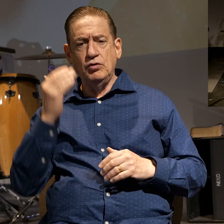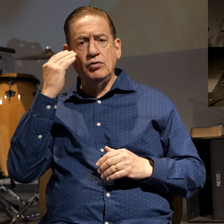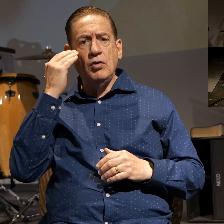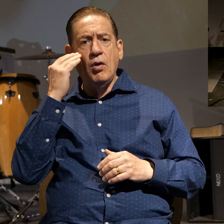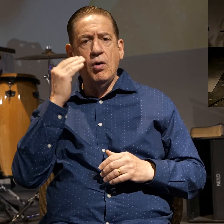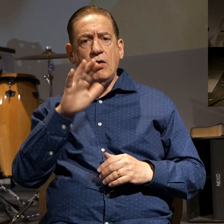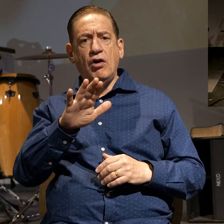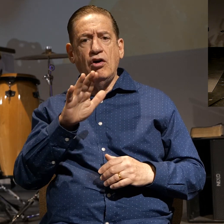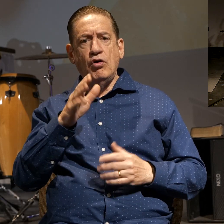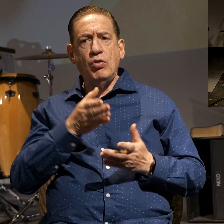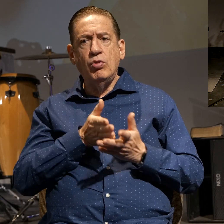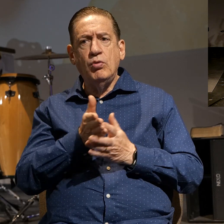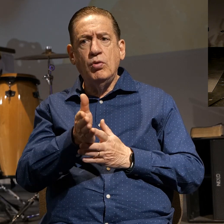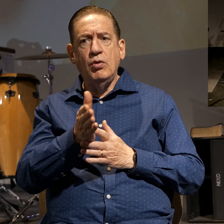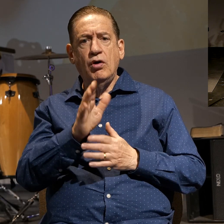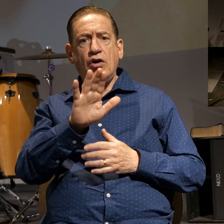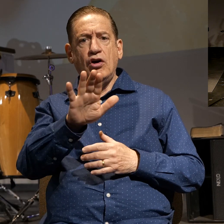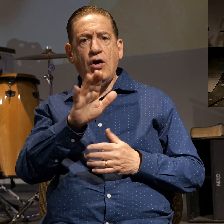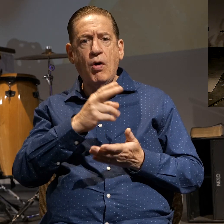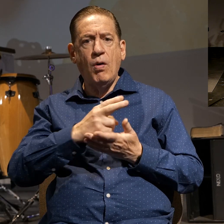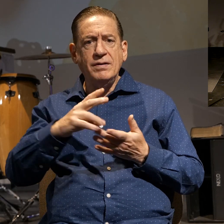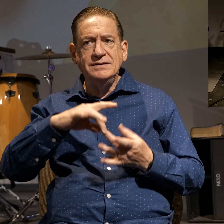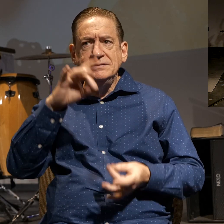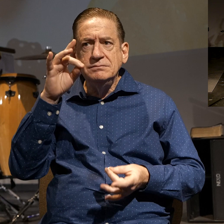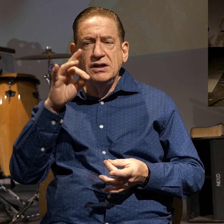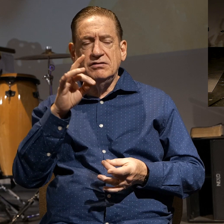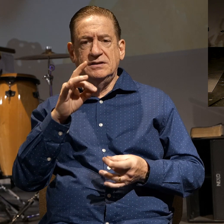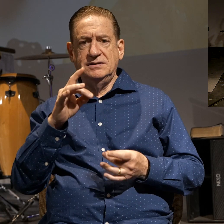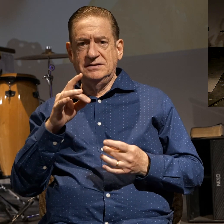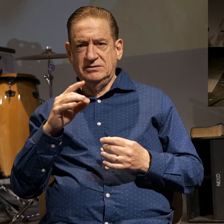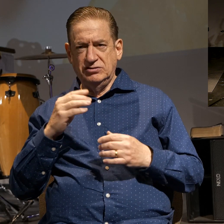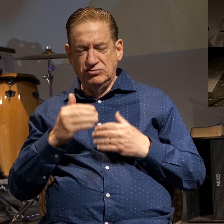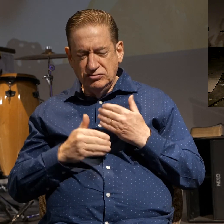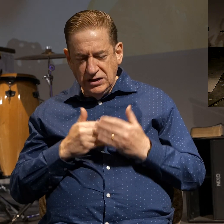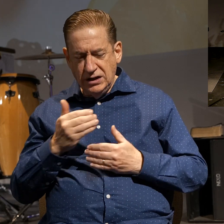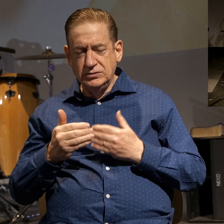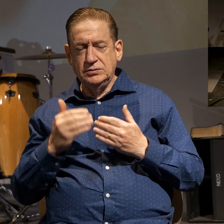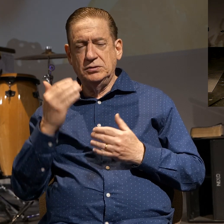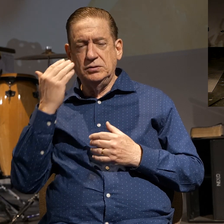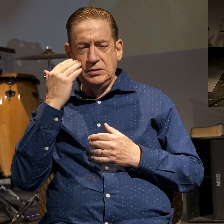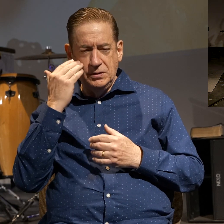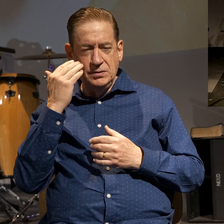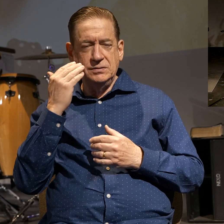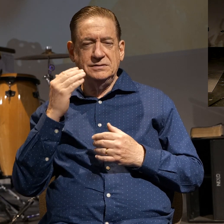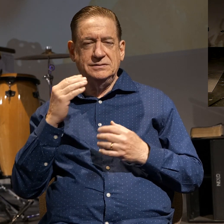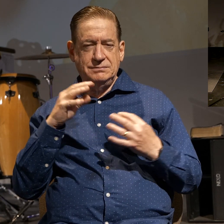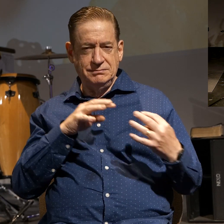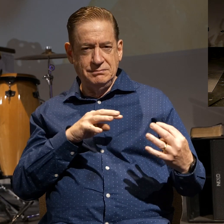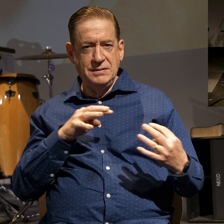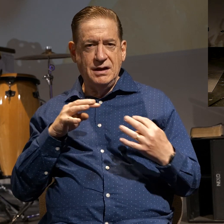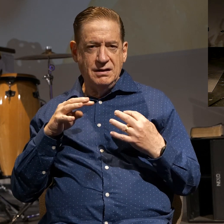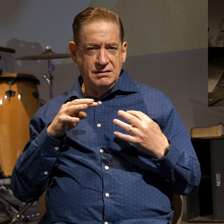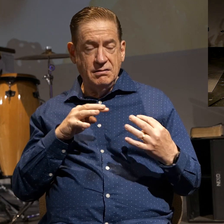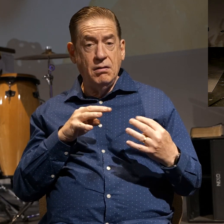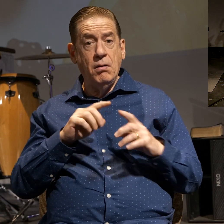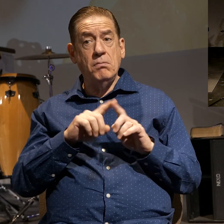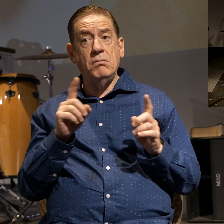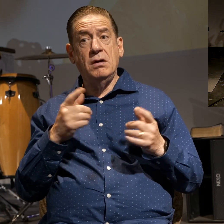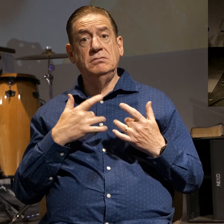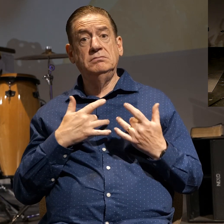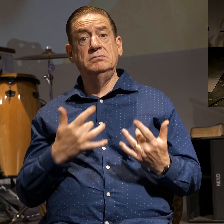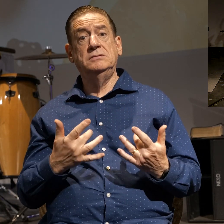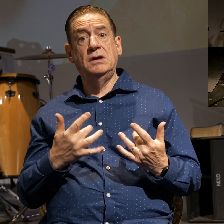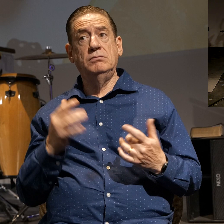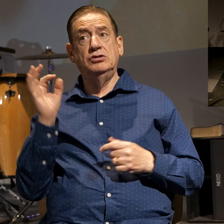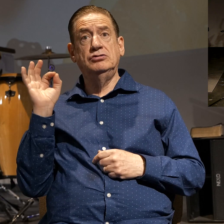Spirit is internal, they grow together, gradual, it's a battle. Now, typically sermons will do